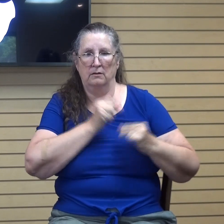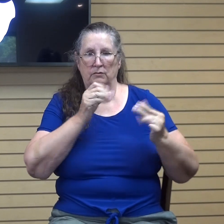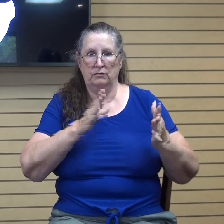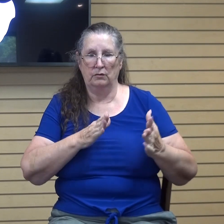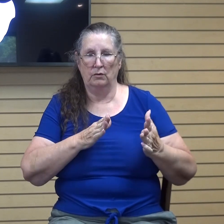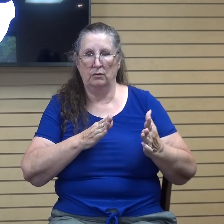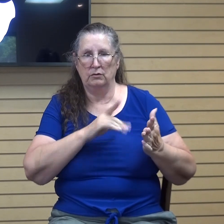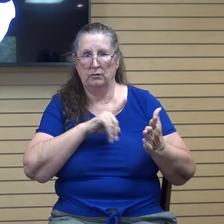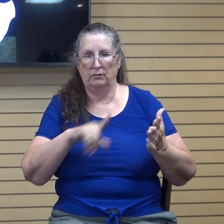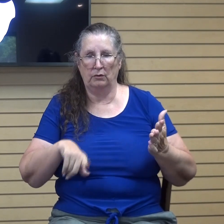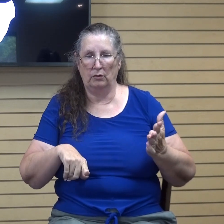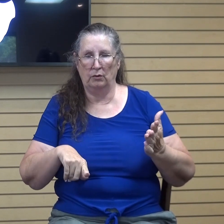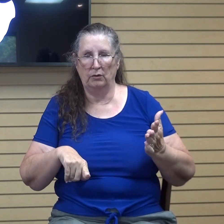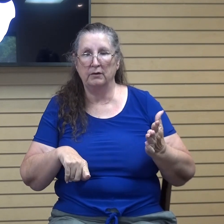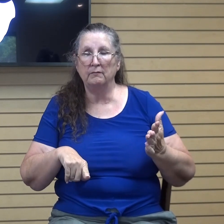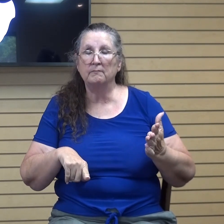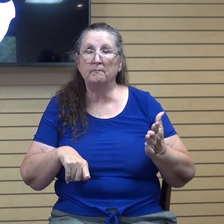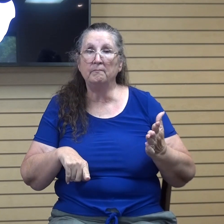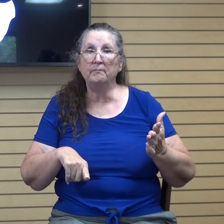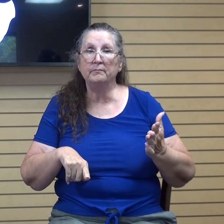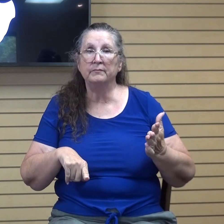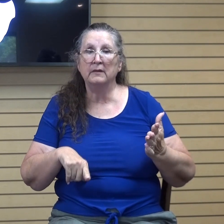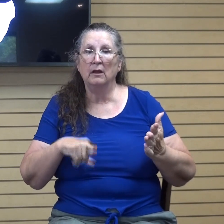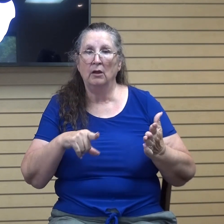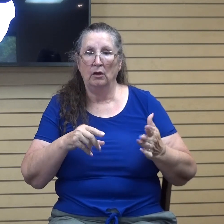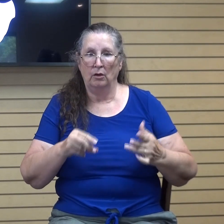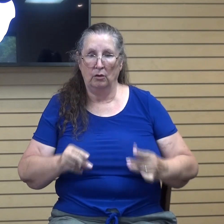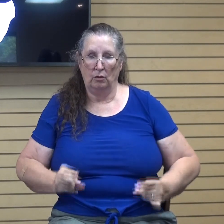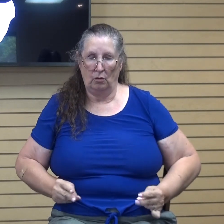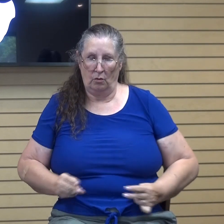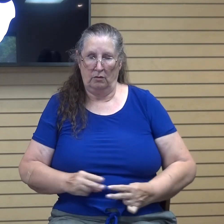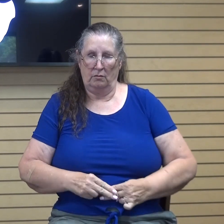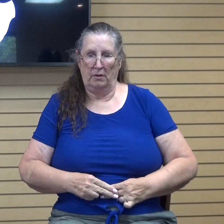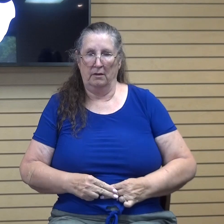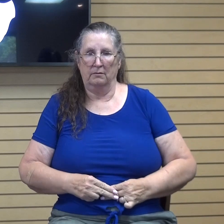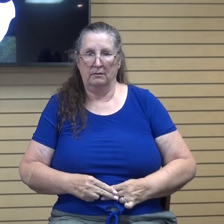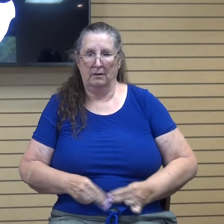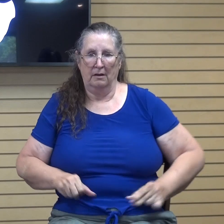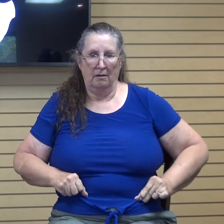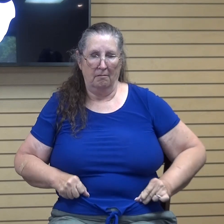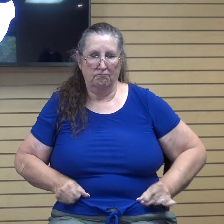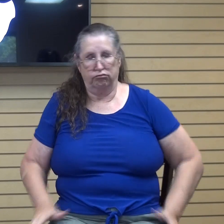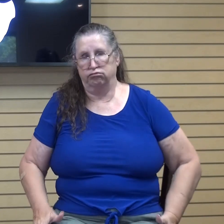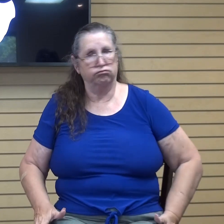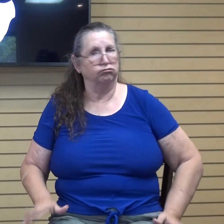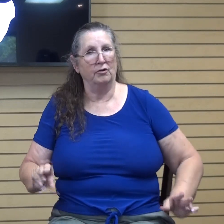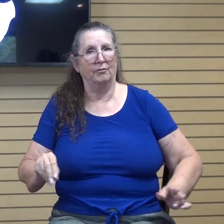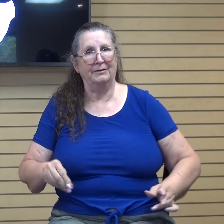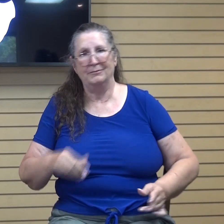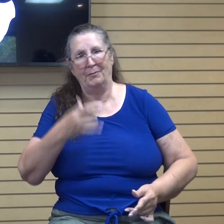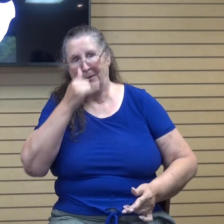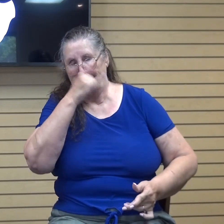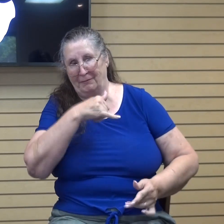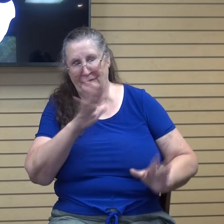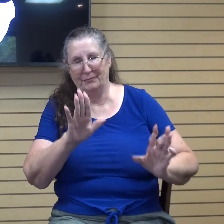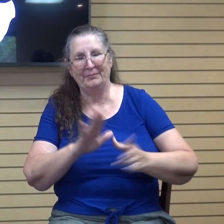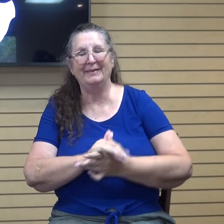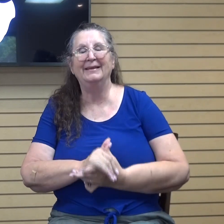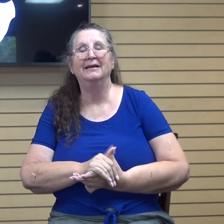Lord's soldier, you wear the belt of truth that your pants may not fall down and you become a fool. So, but a